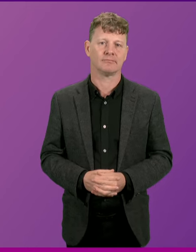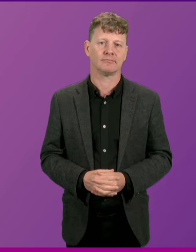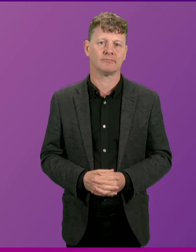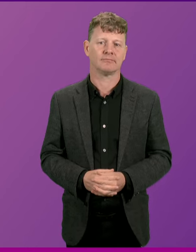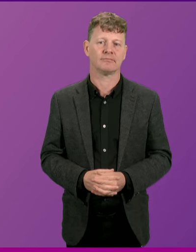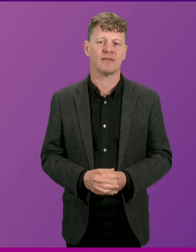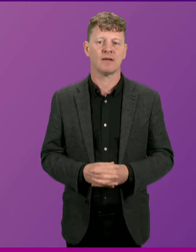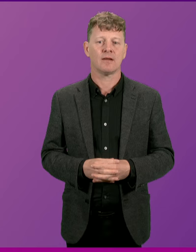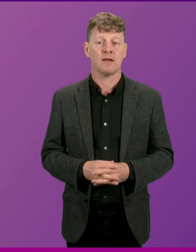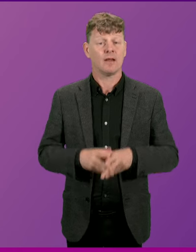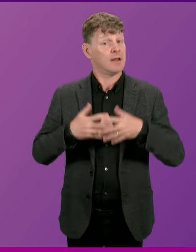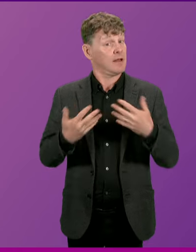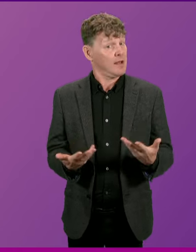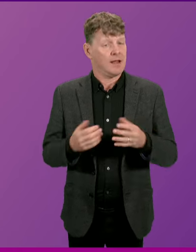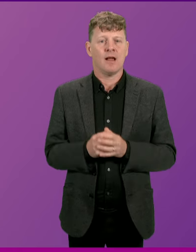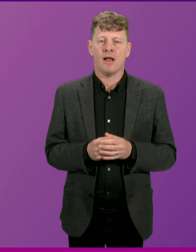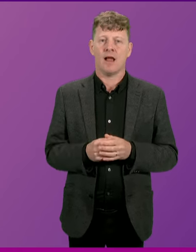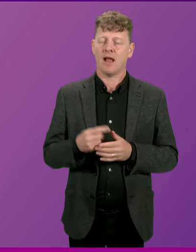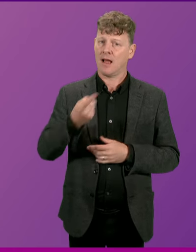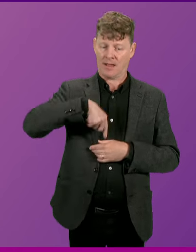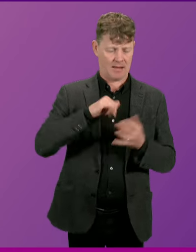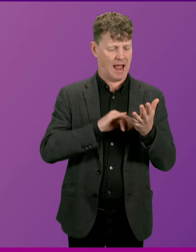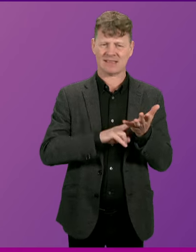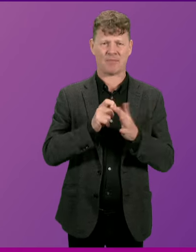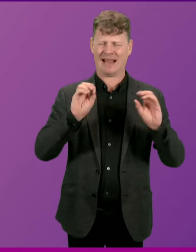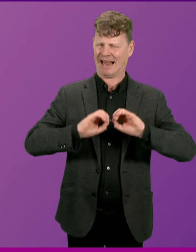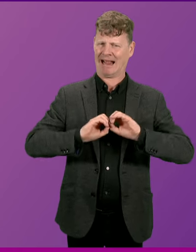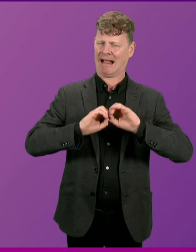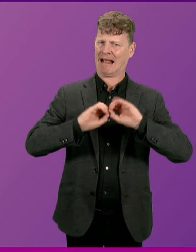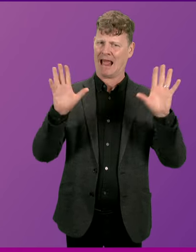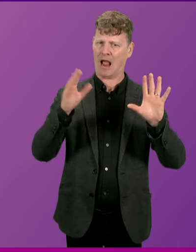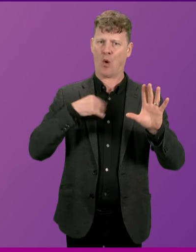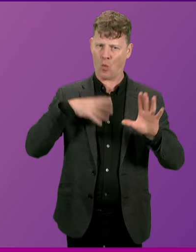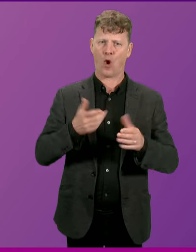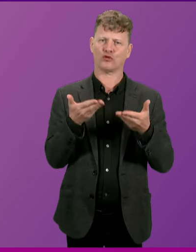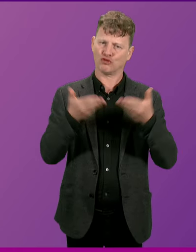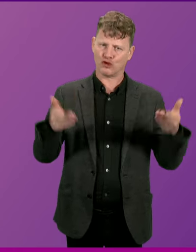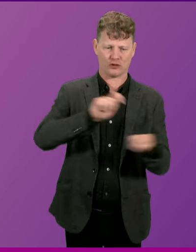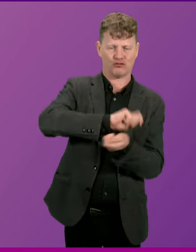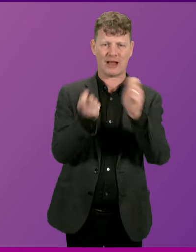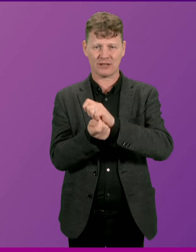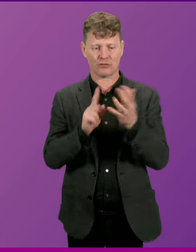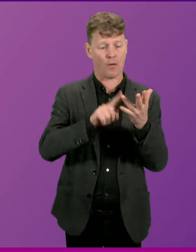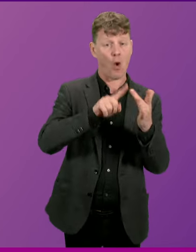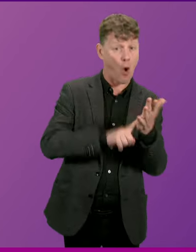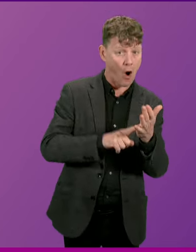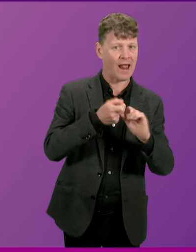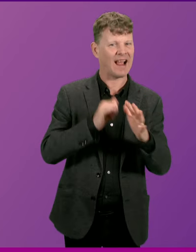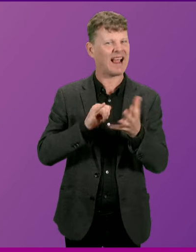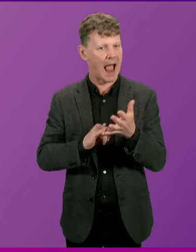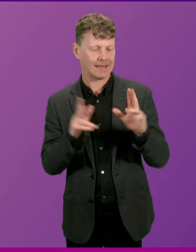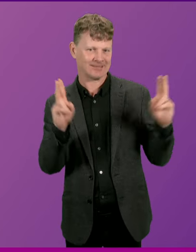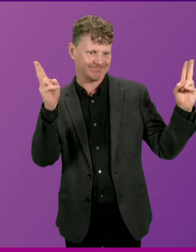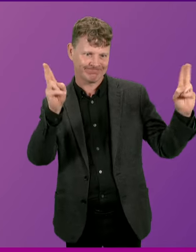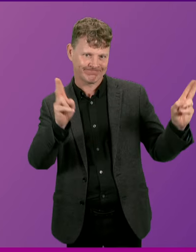Well, Presidenting Officer, we're absolutely crystal clear in our support for a just transition for Scotland's oil and gas sector, which recognises the declining